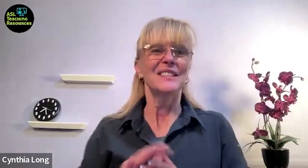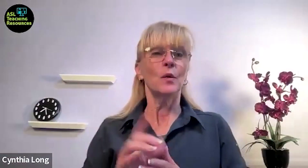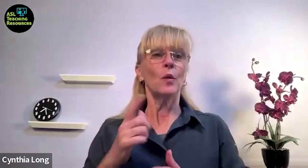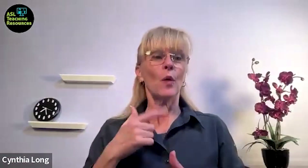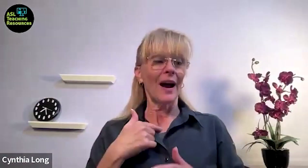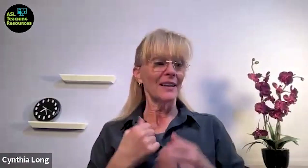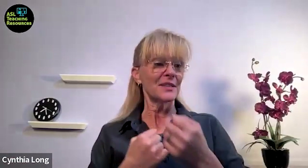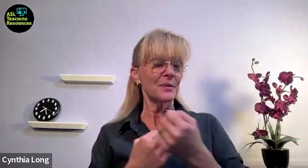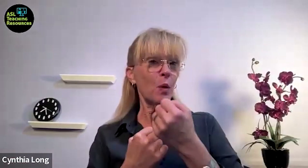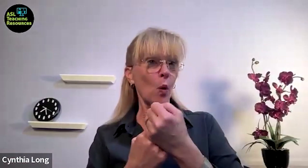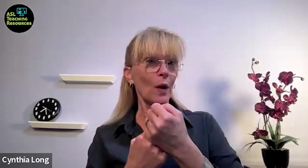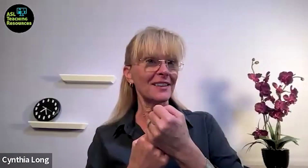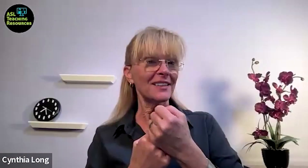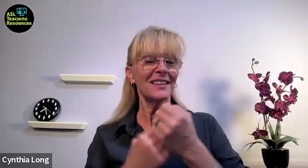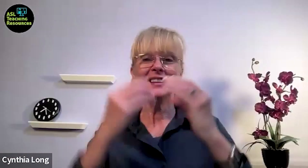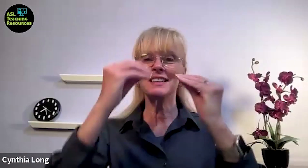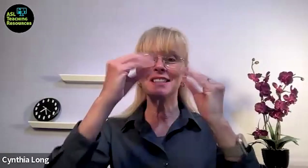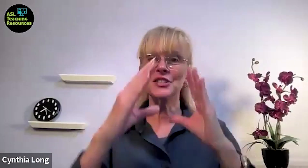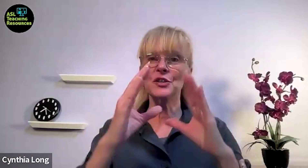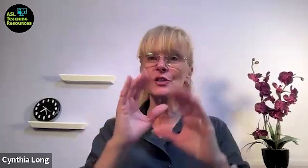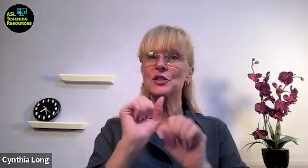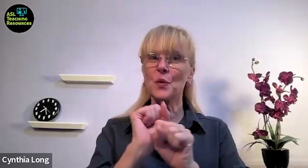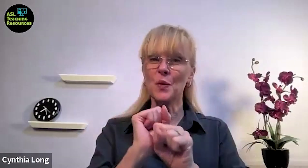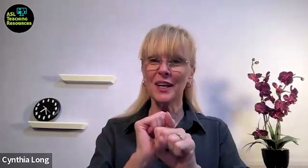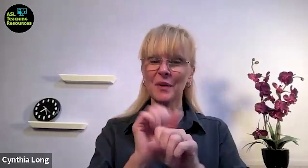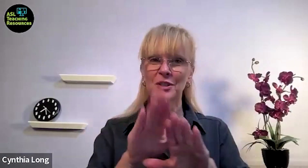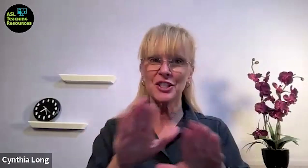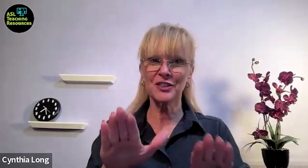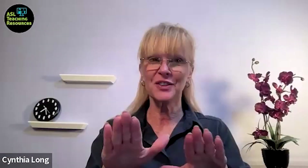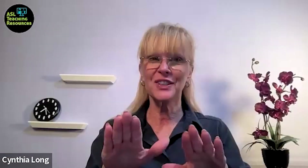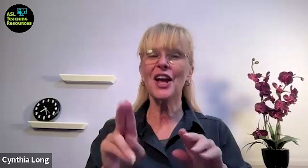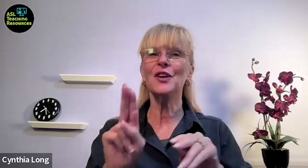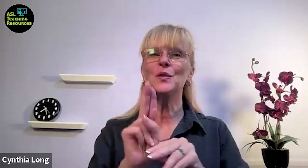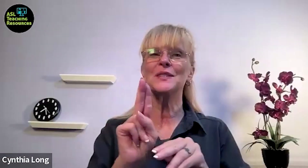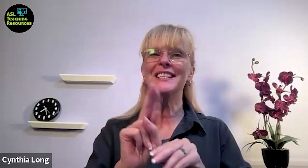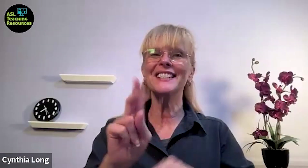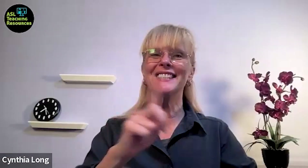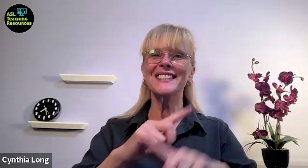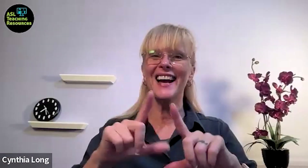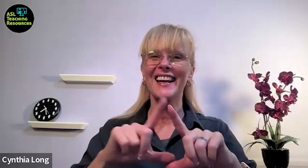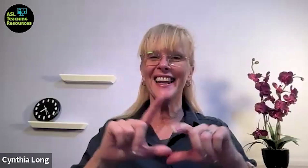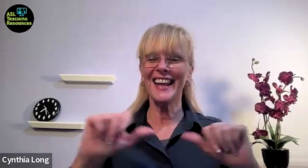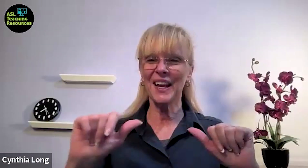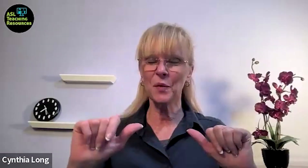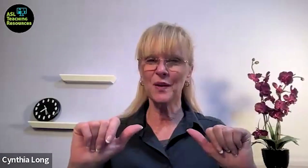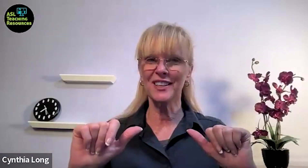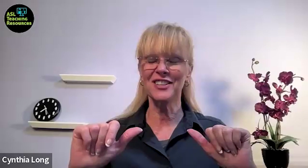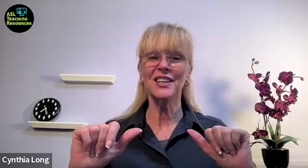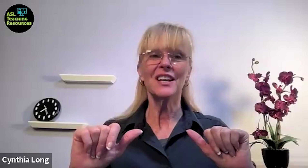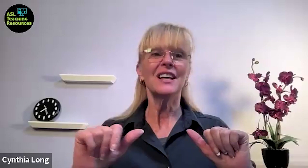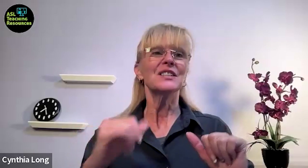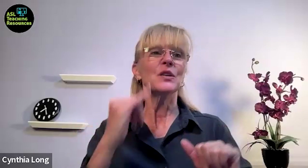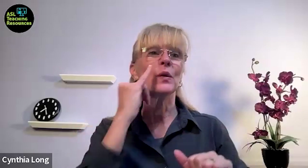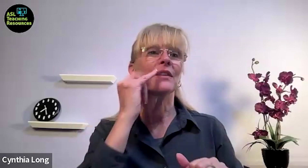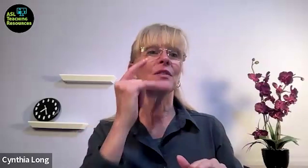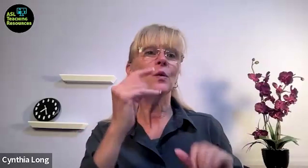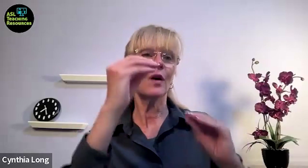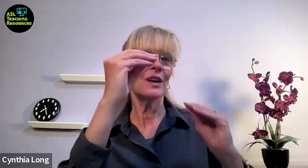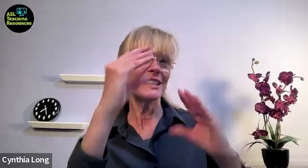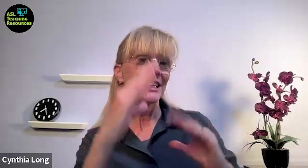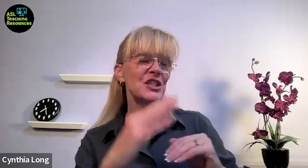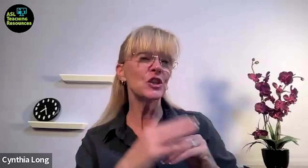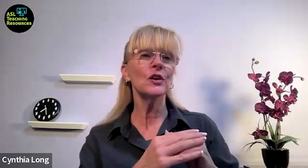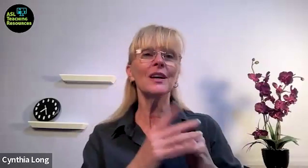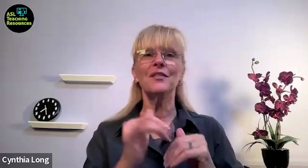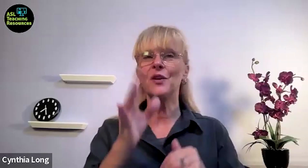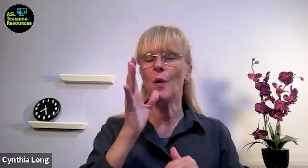so i support teachers working with children using sign language so if you